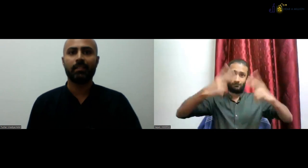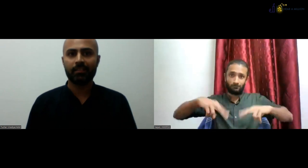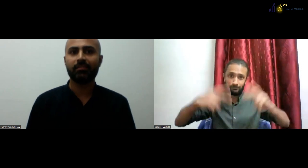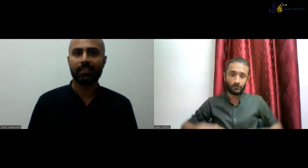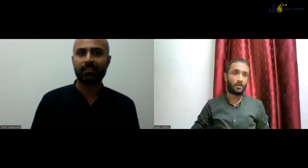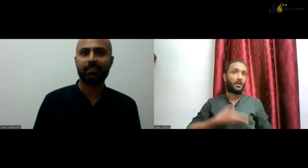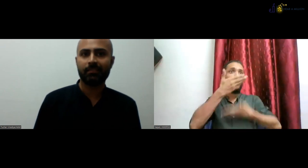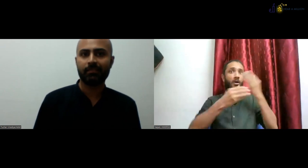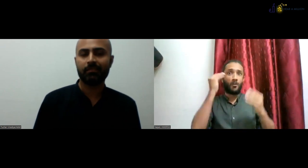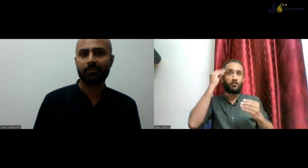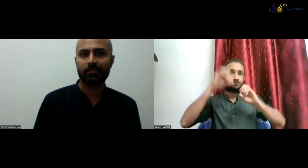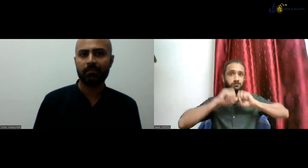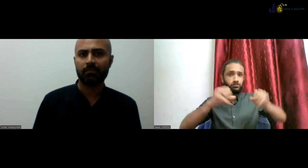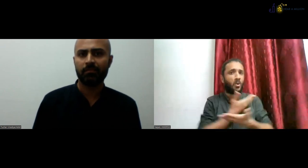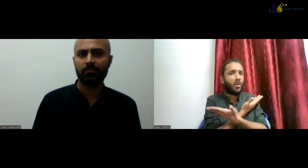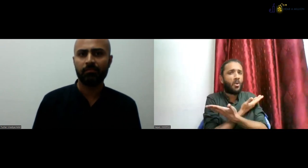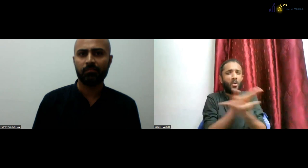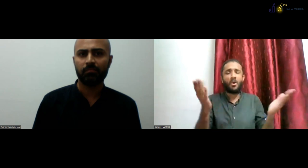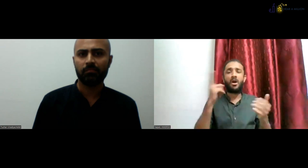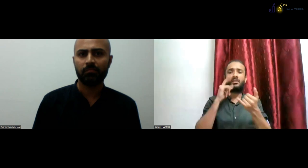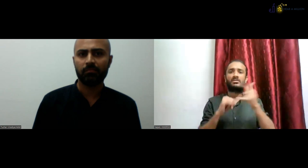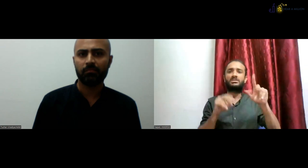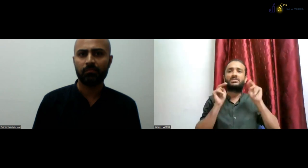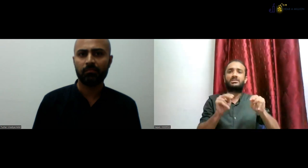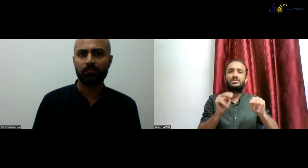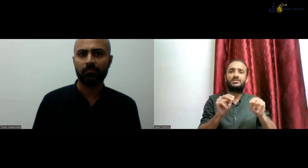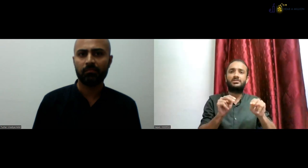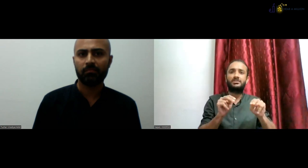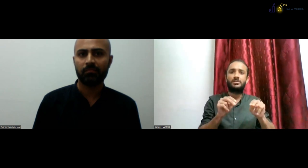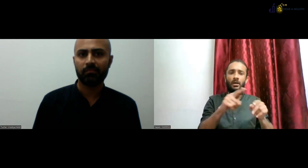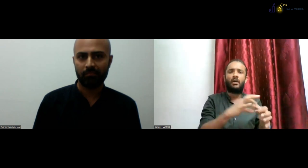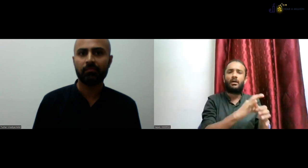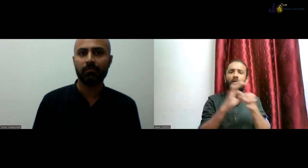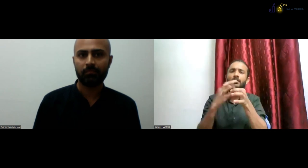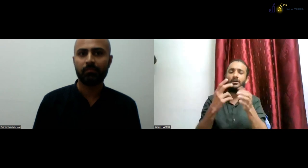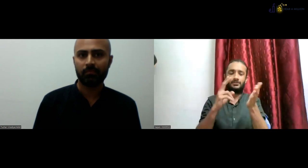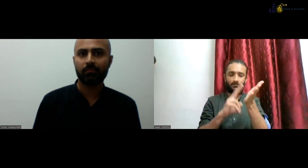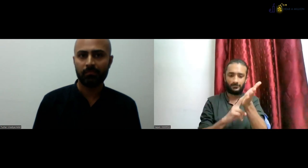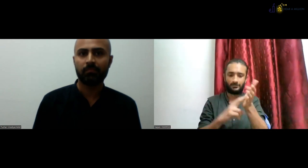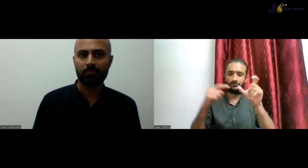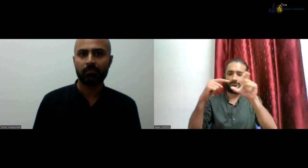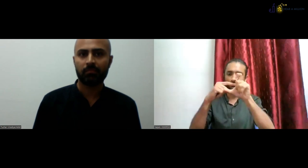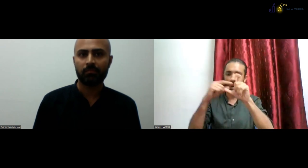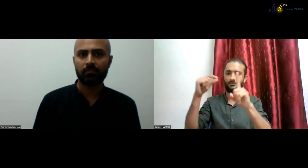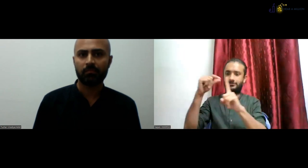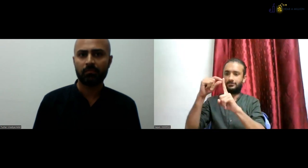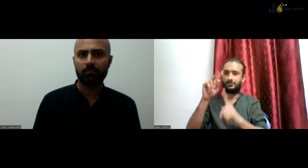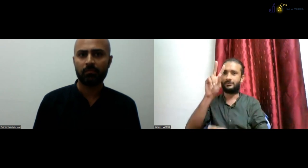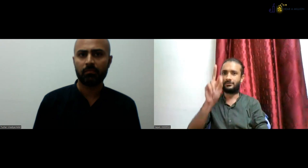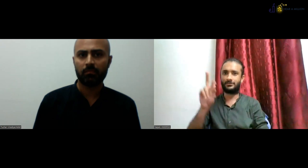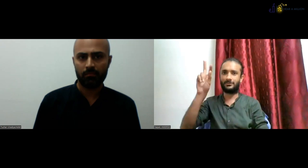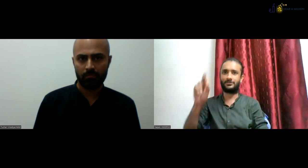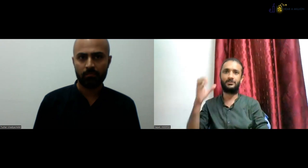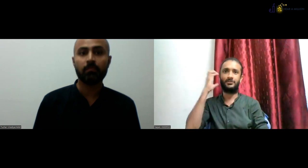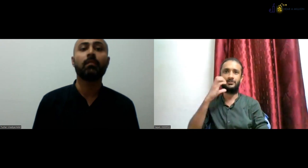learning Indian Sign Language as a subject. So, you can work as a translator. I mean, deaf ISL teachers